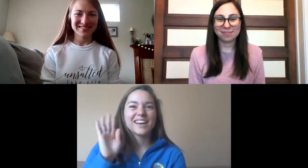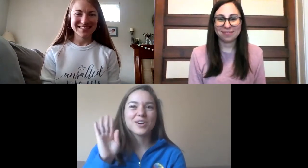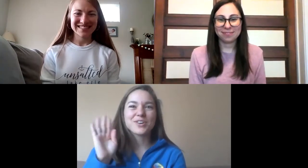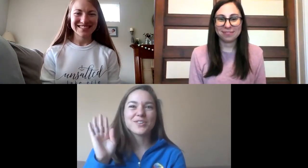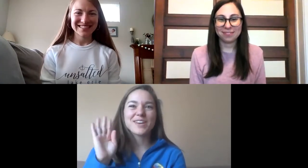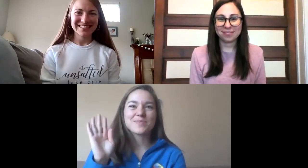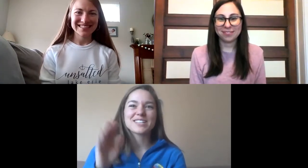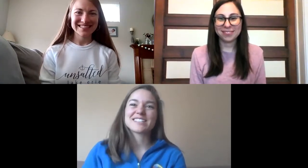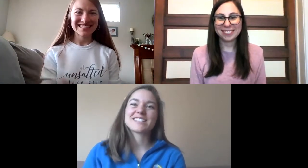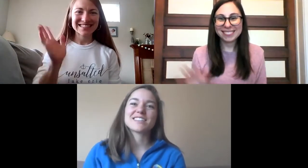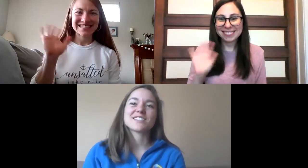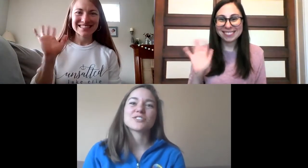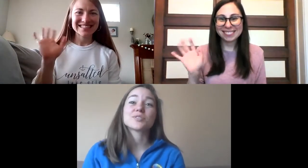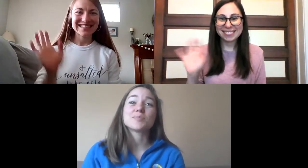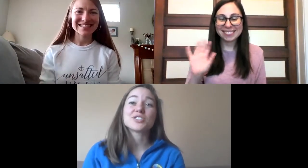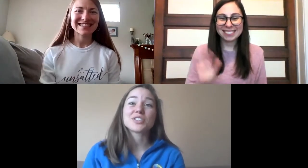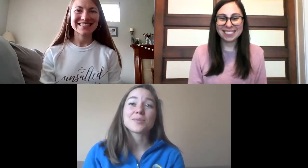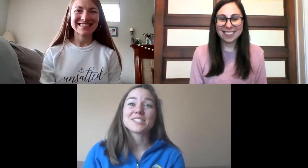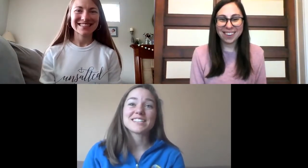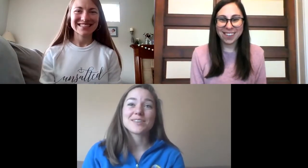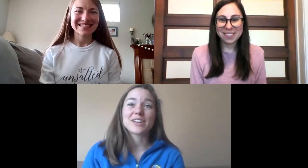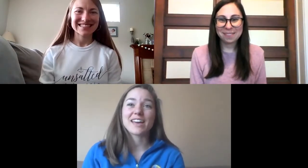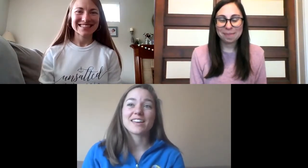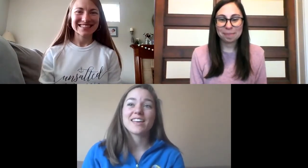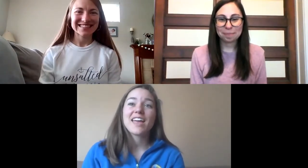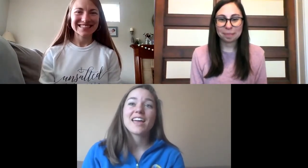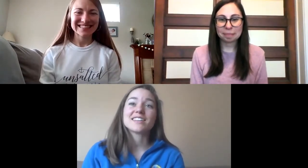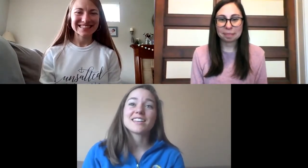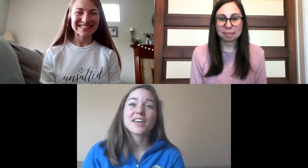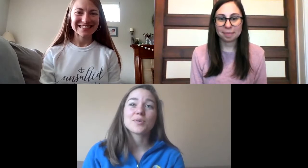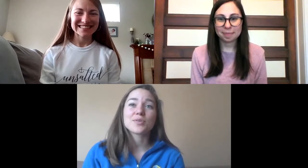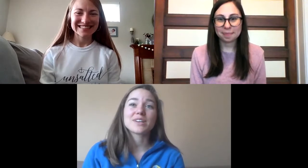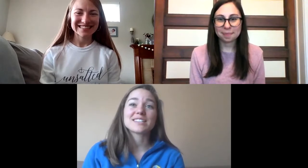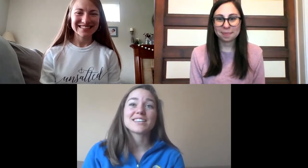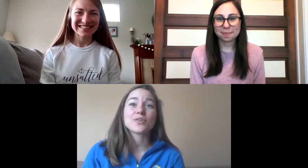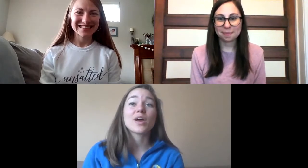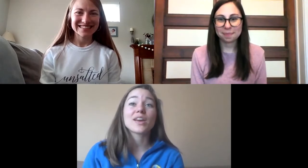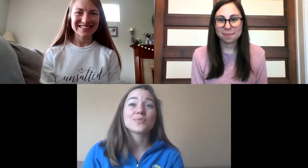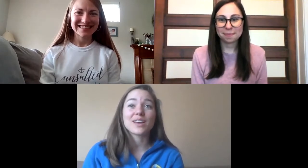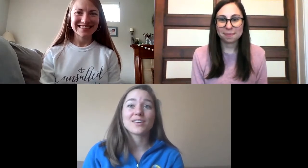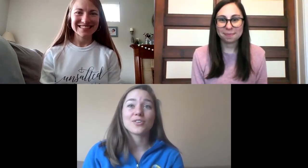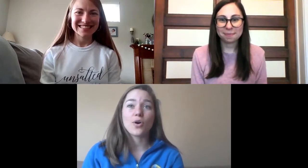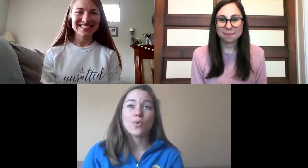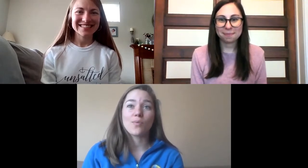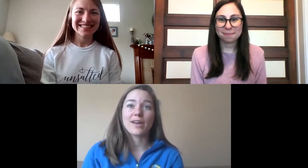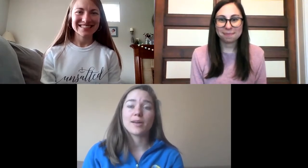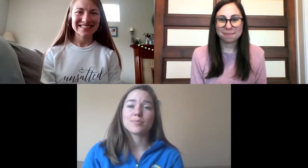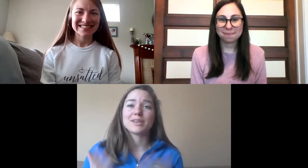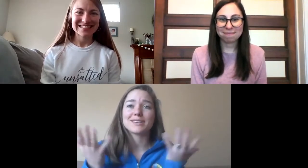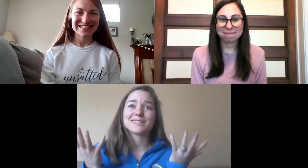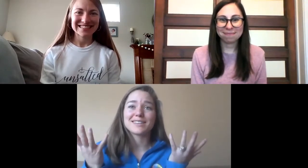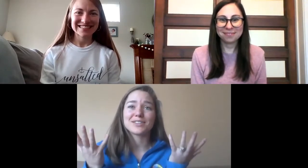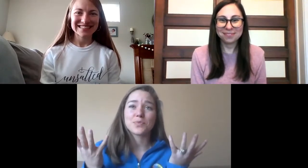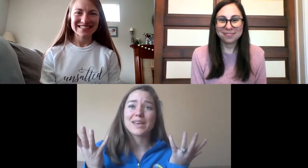Hi Dahlberg families this is your speech therapy team again and today we are going to sing rain rain go away